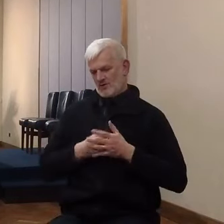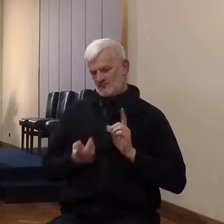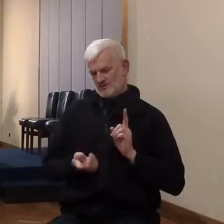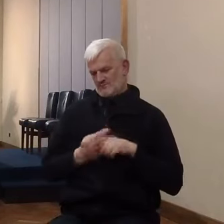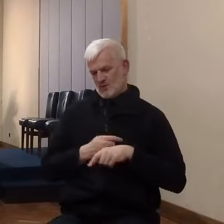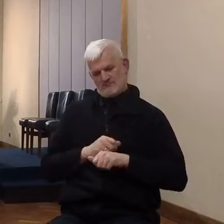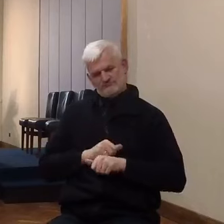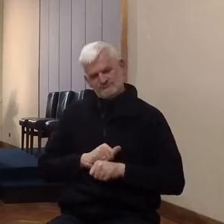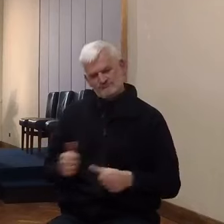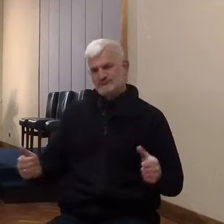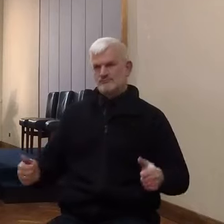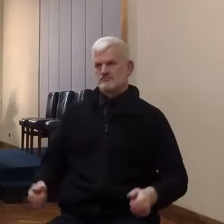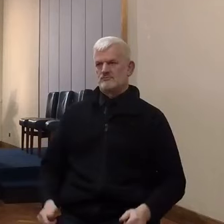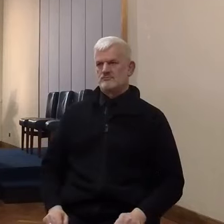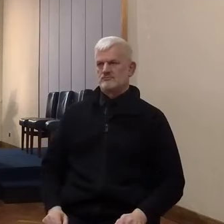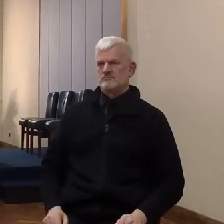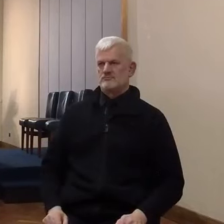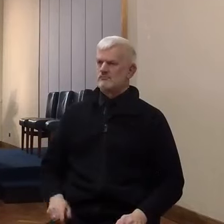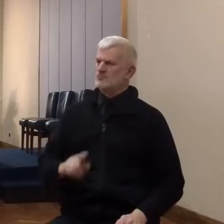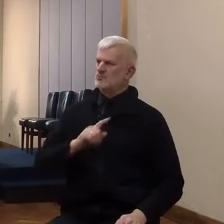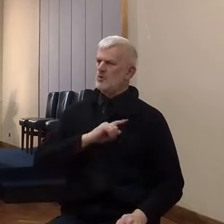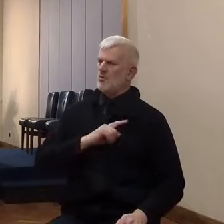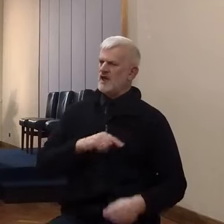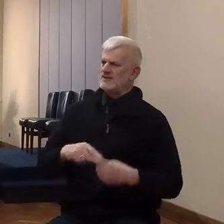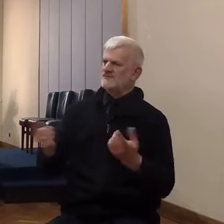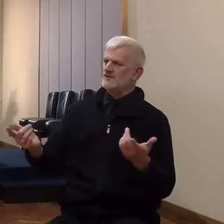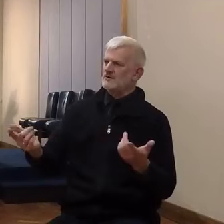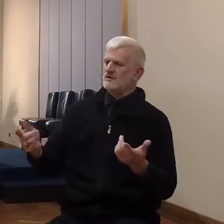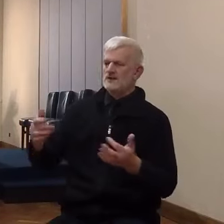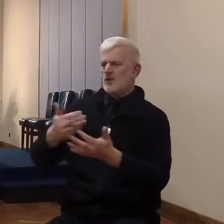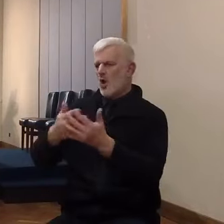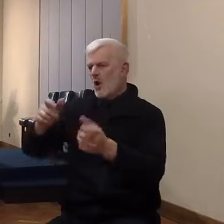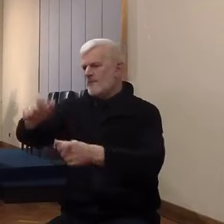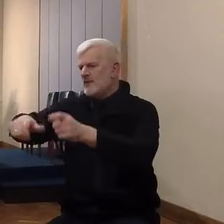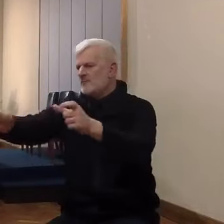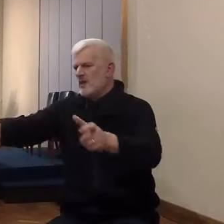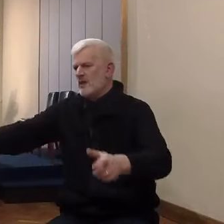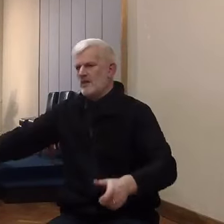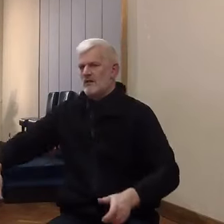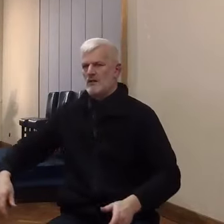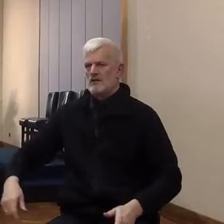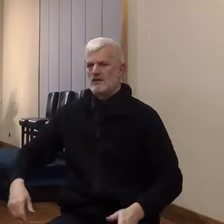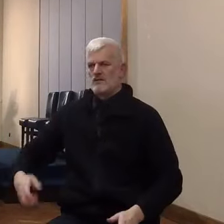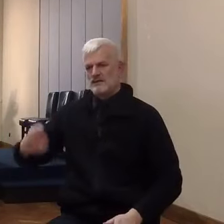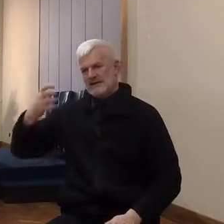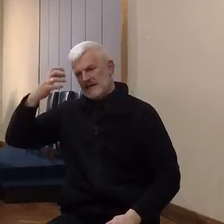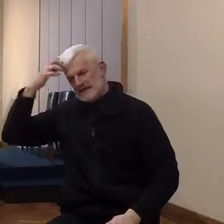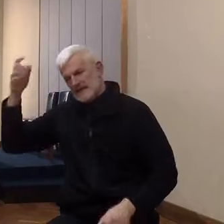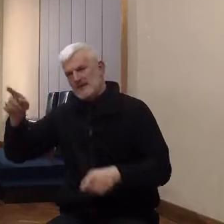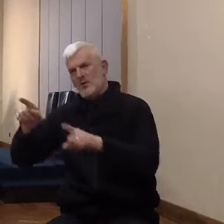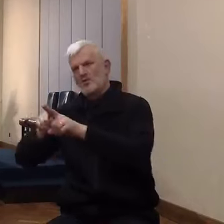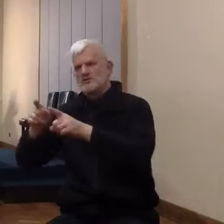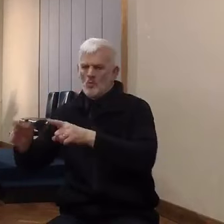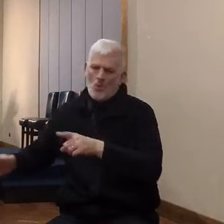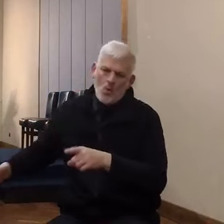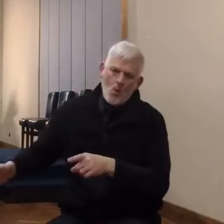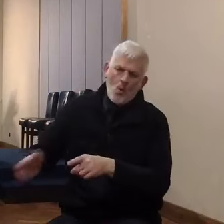why do the people of Jericho from the king down, all dig in their